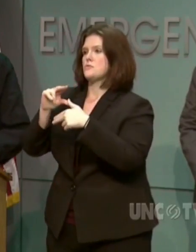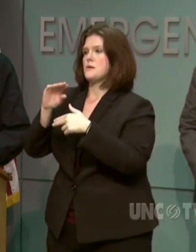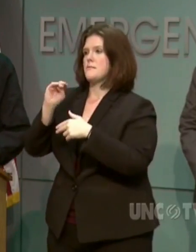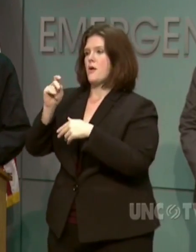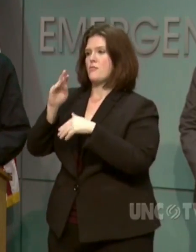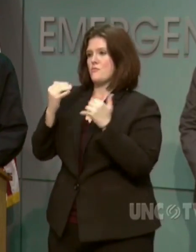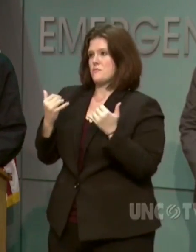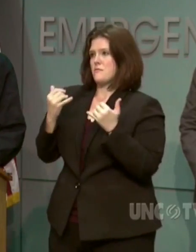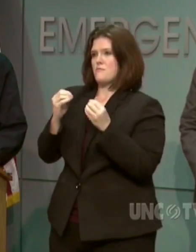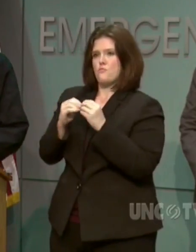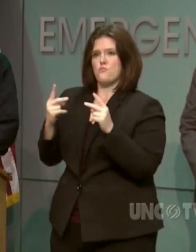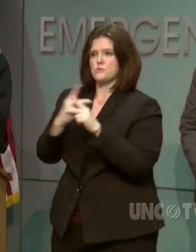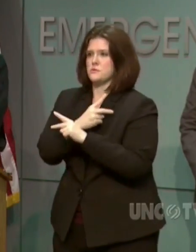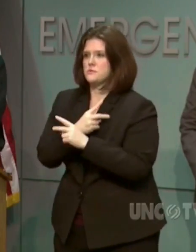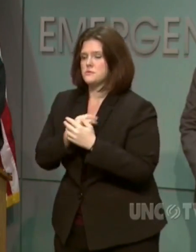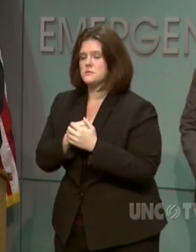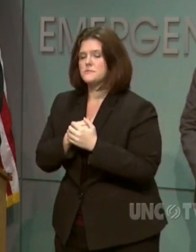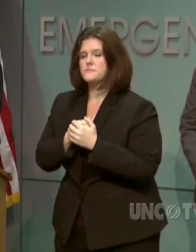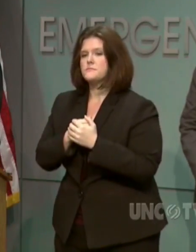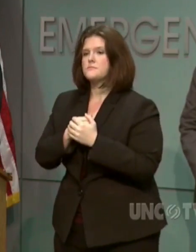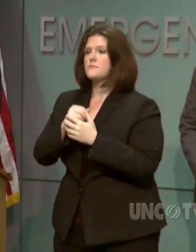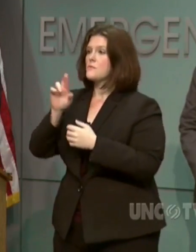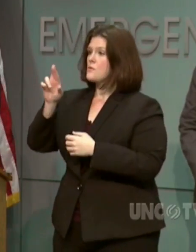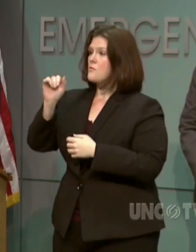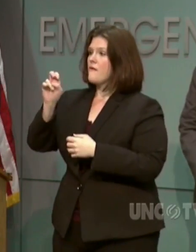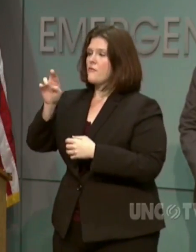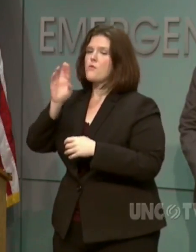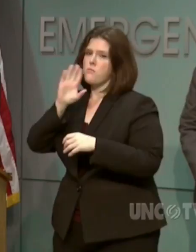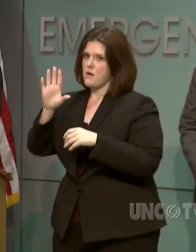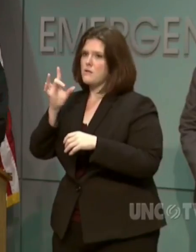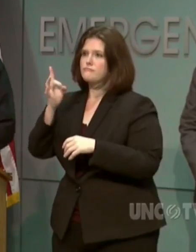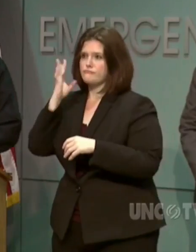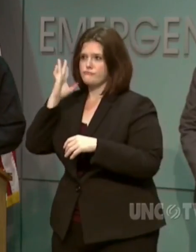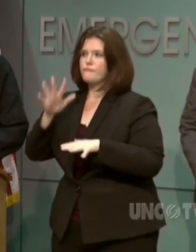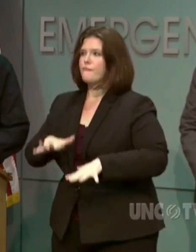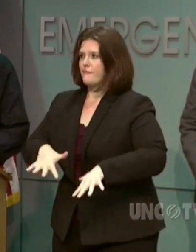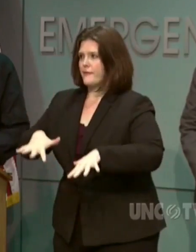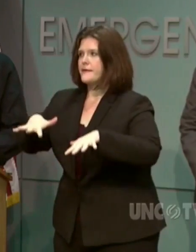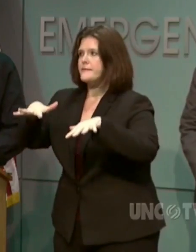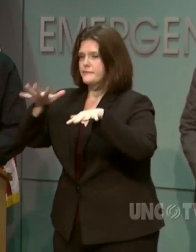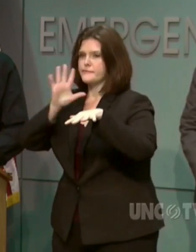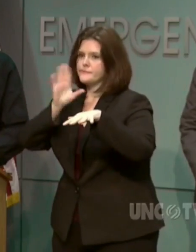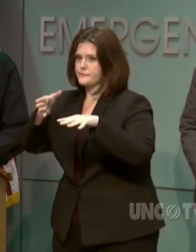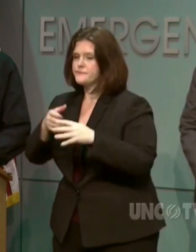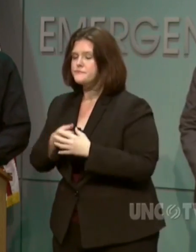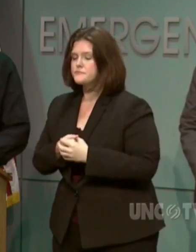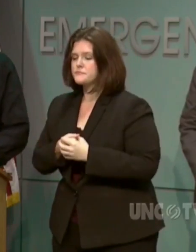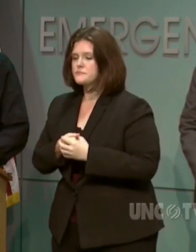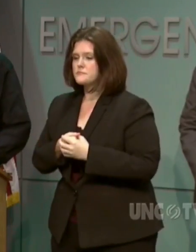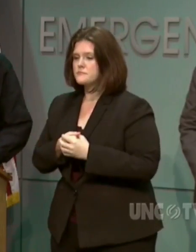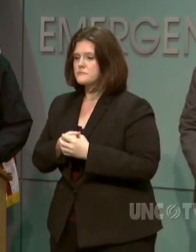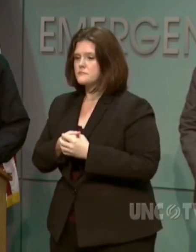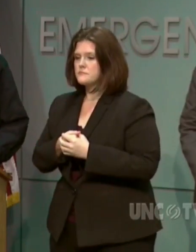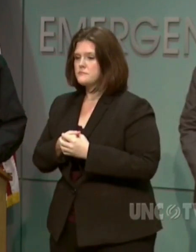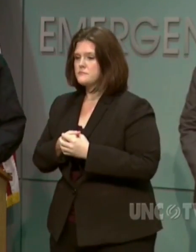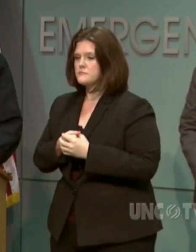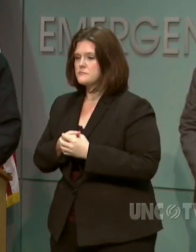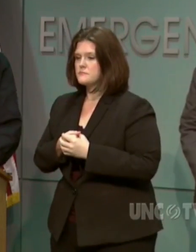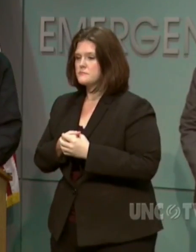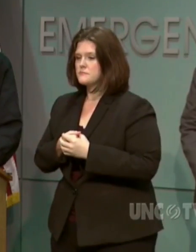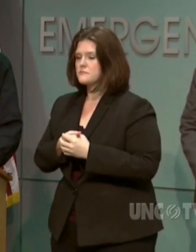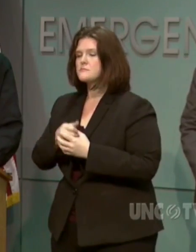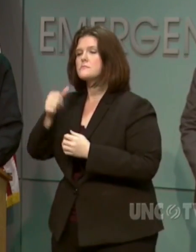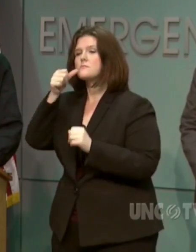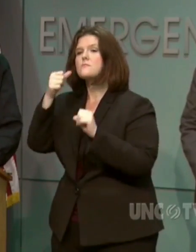Other rivers will have significant flooding as well. And remember that rivers